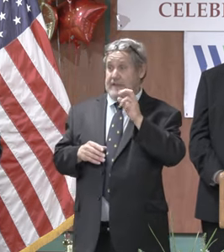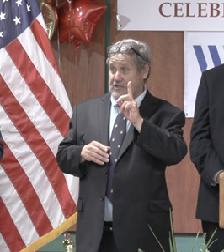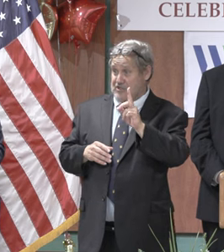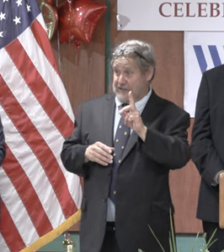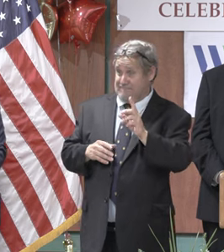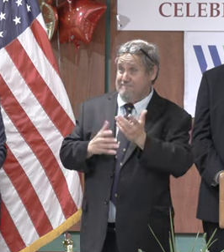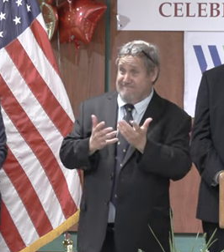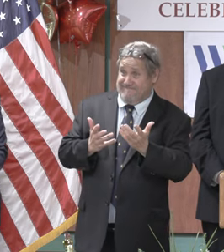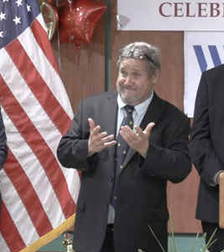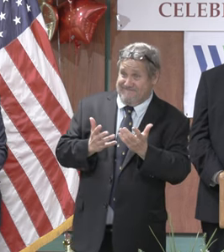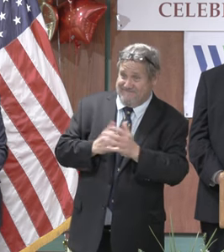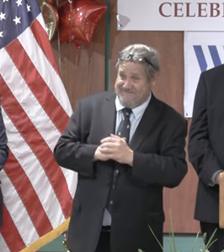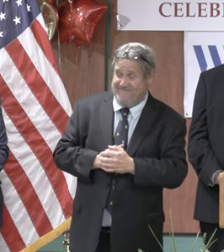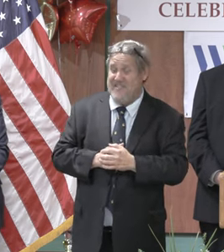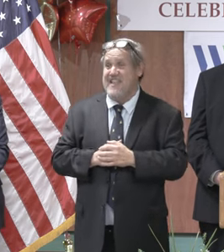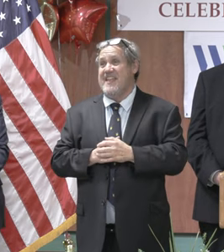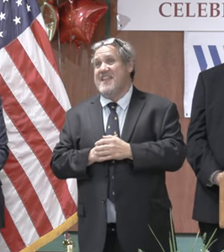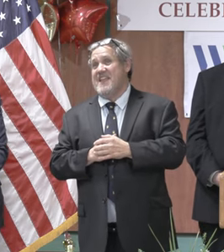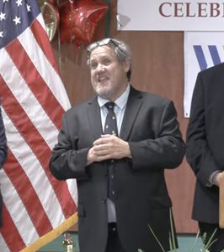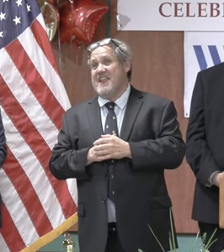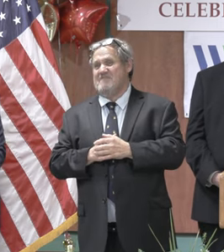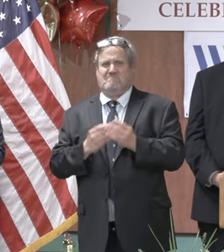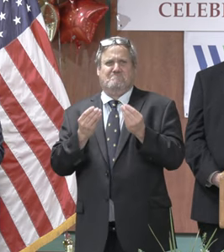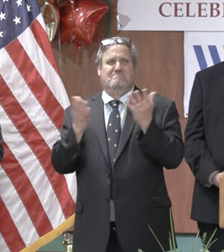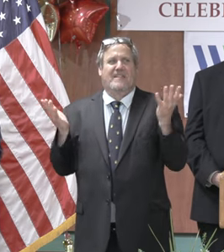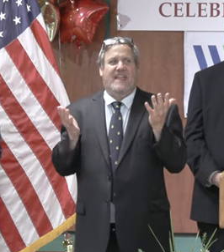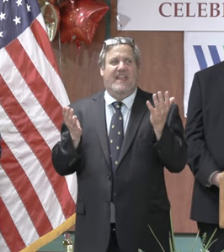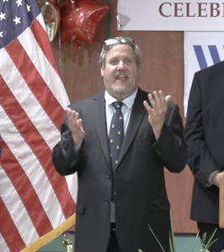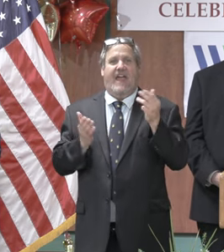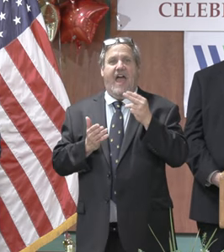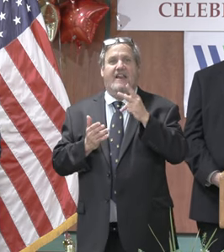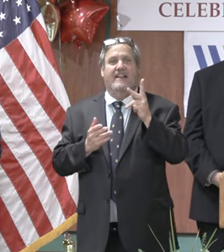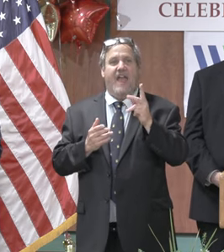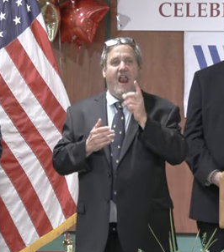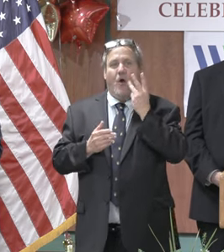planning on leaving with a quote ending with a quote from helen keller